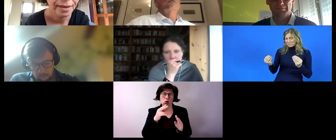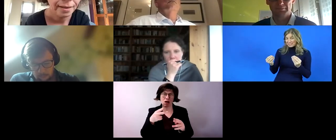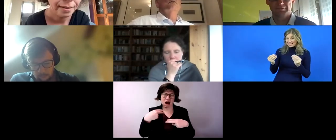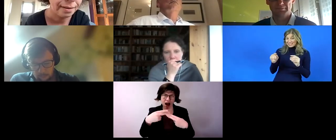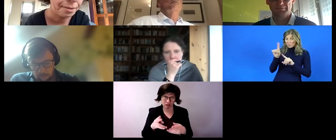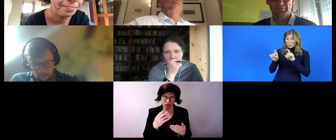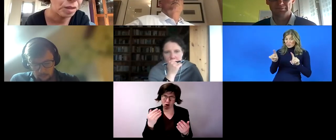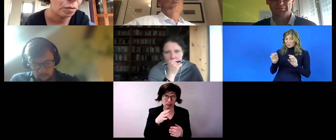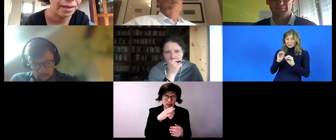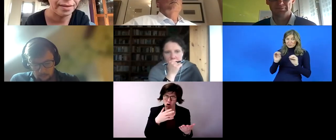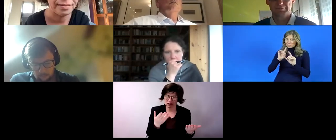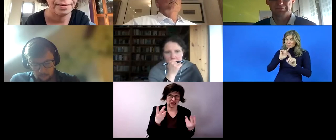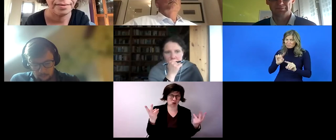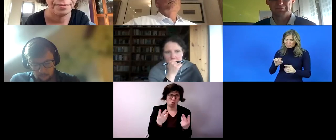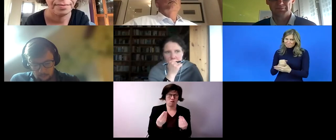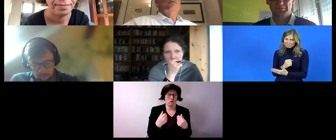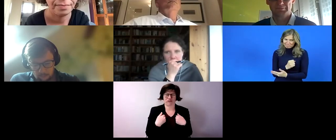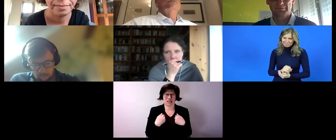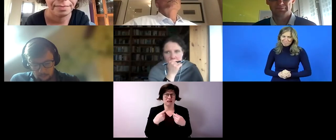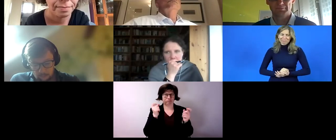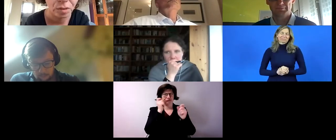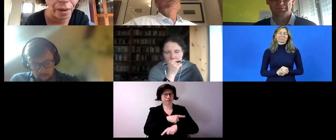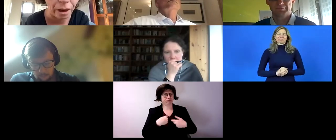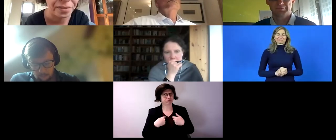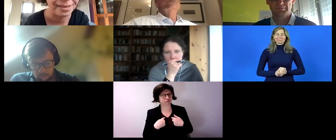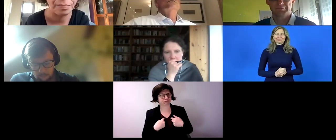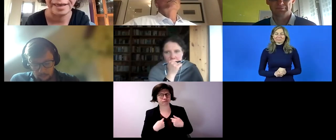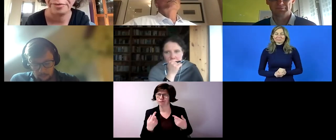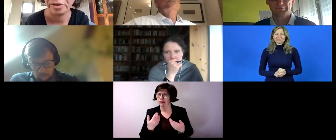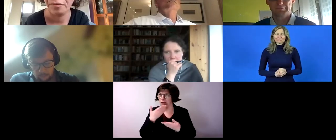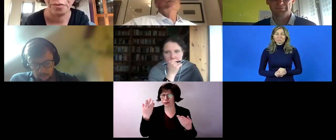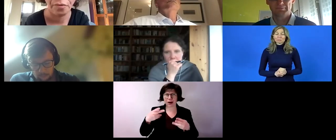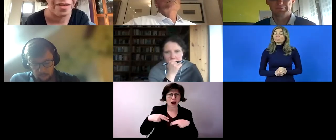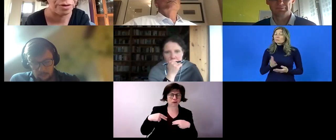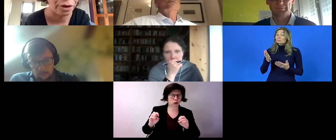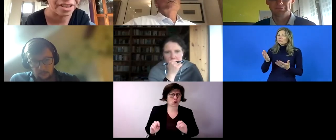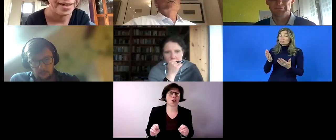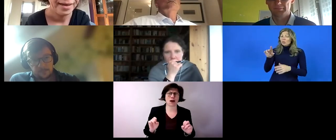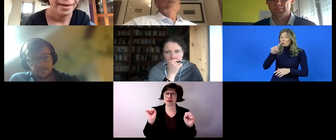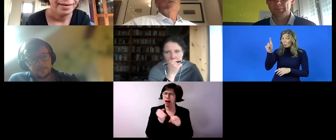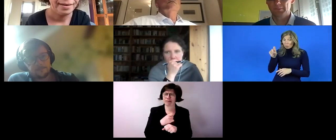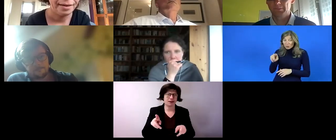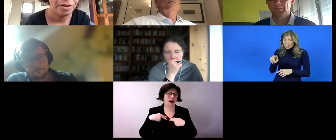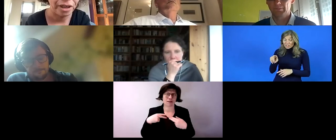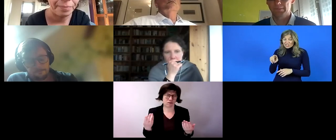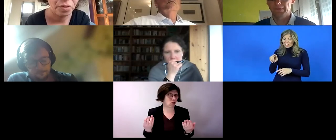been answered if your question remains open remains unanswered or wasn't answered sufficiently